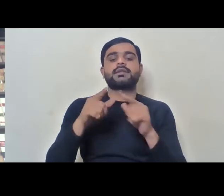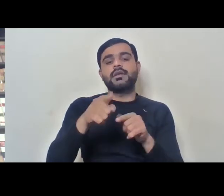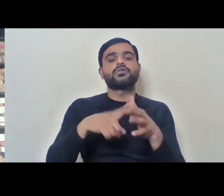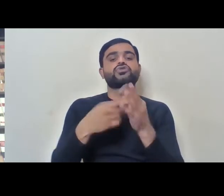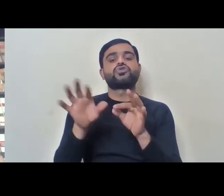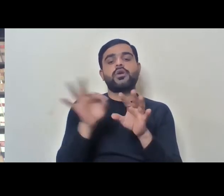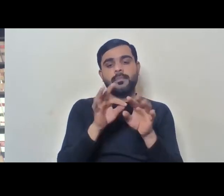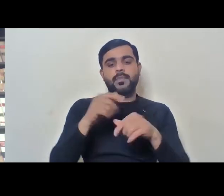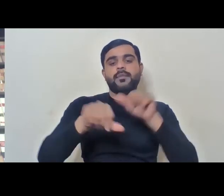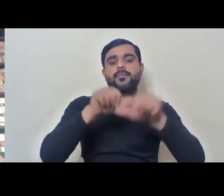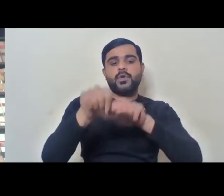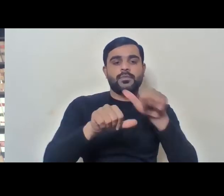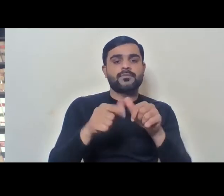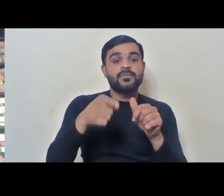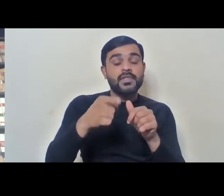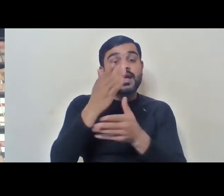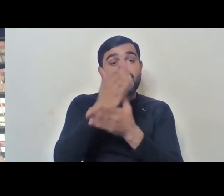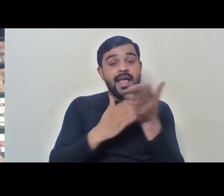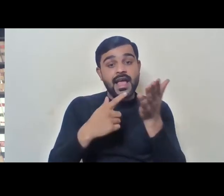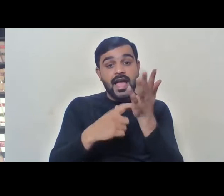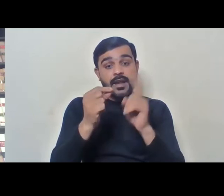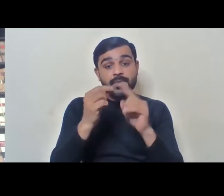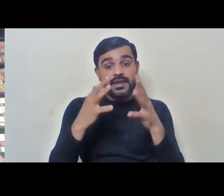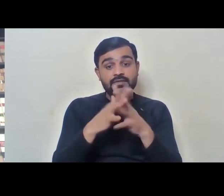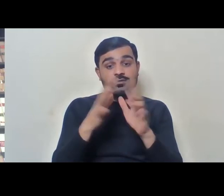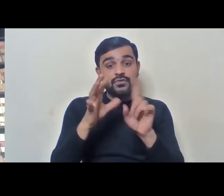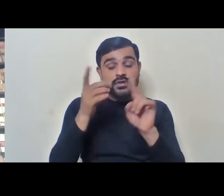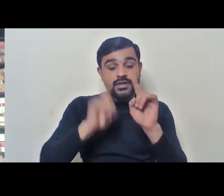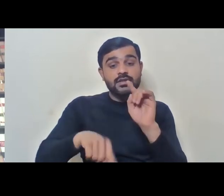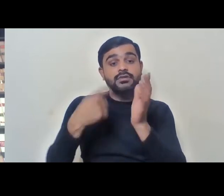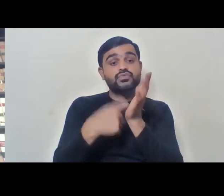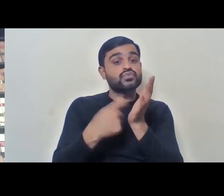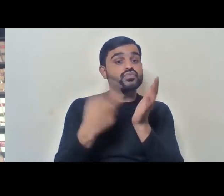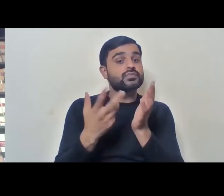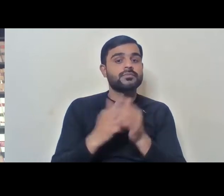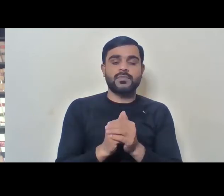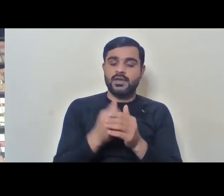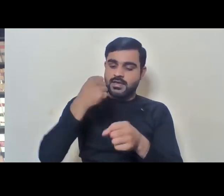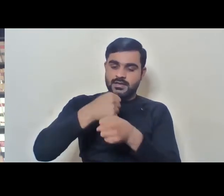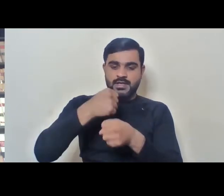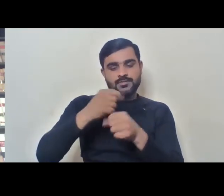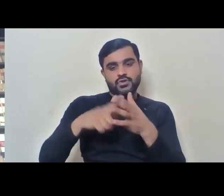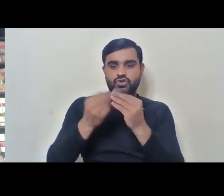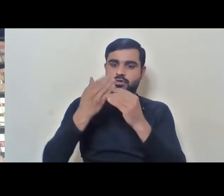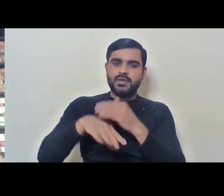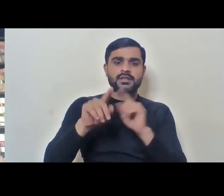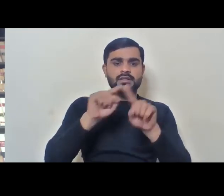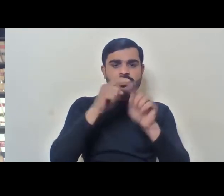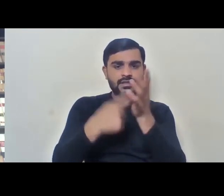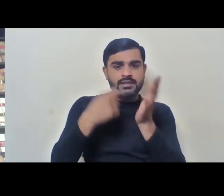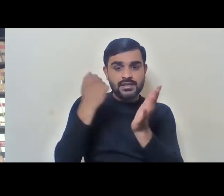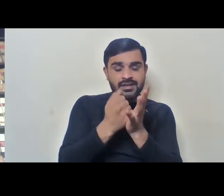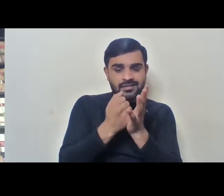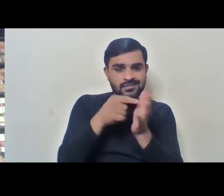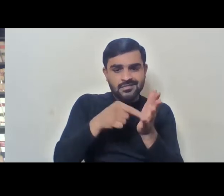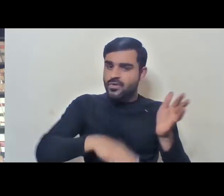But what the act also mandates is that in government employment just reservation is not enough.